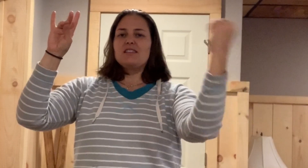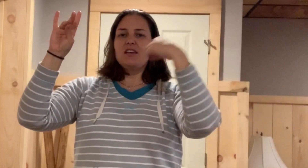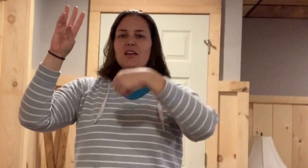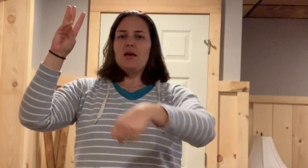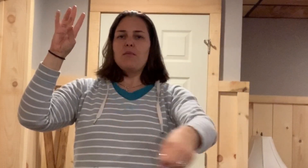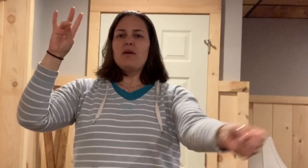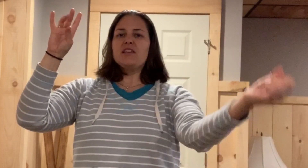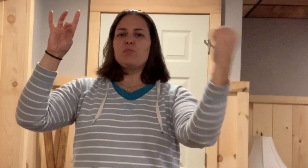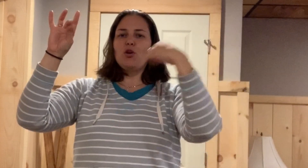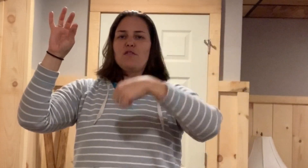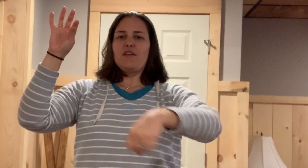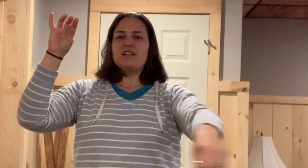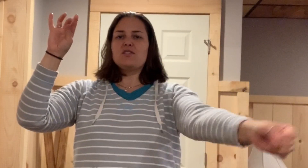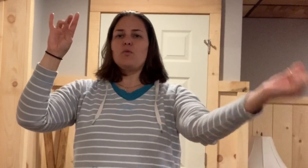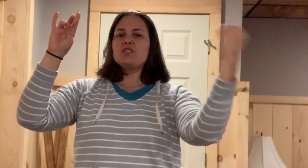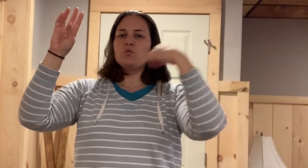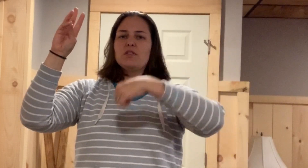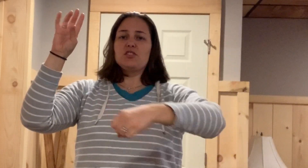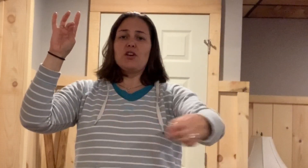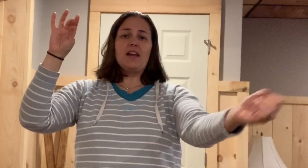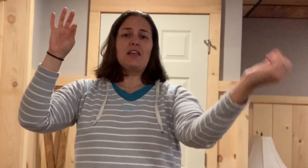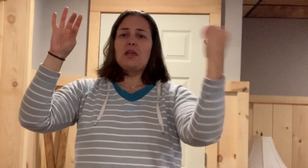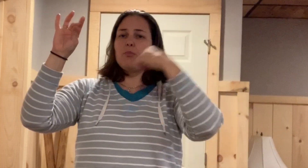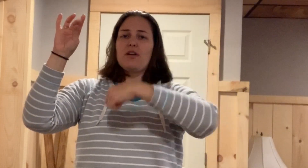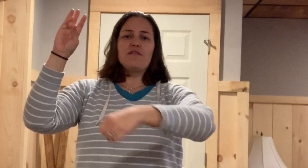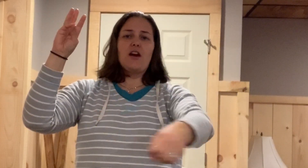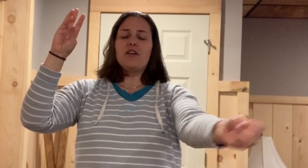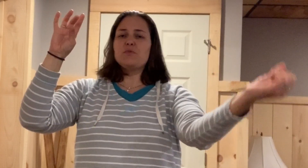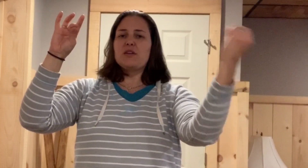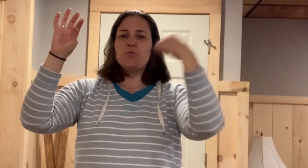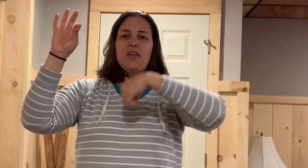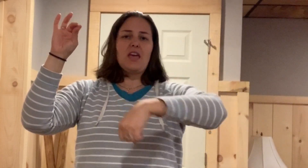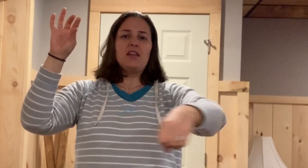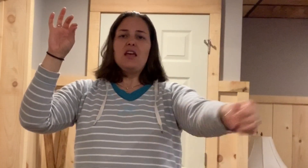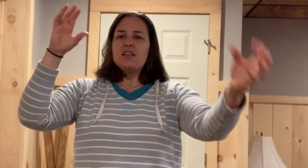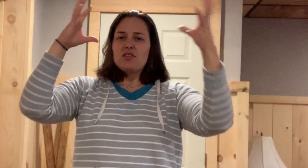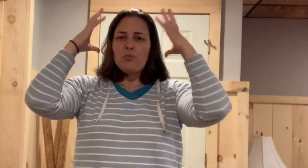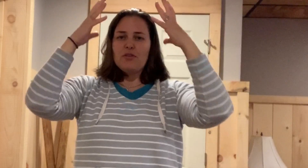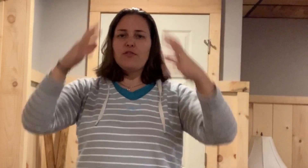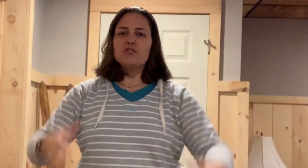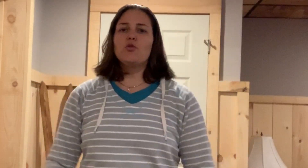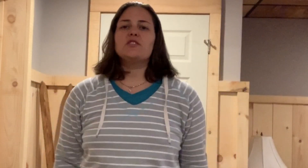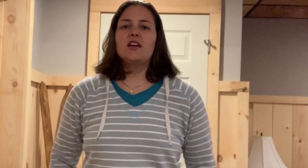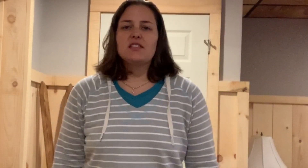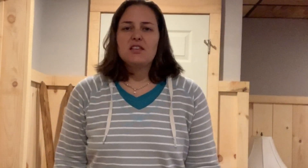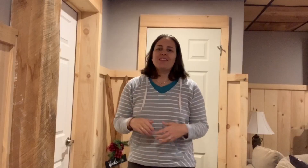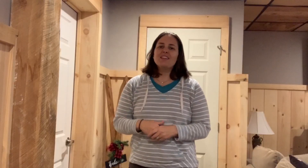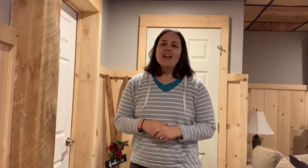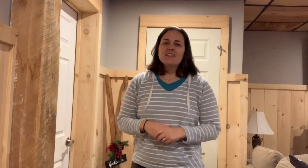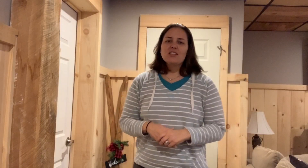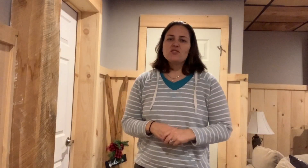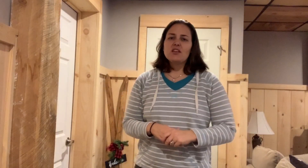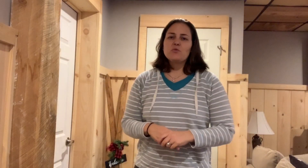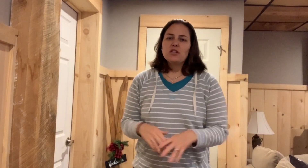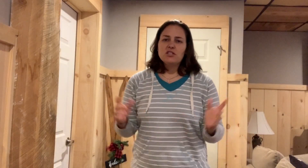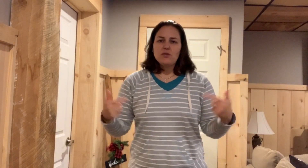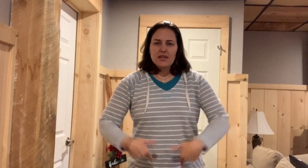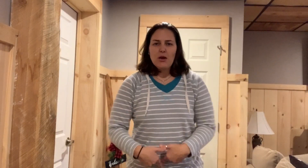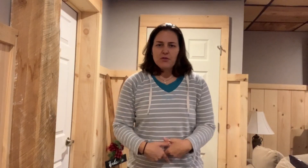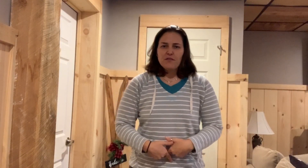and help you make sure that you're, you're training your brain in the correct way. And then the last exercise we're going to do again, with our